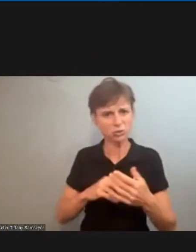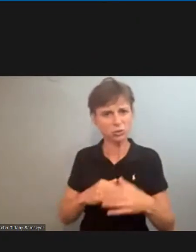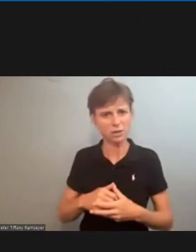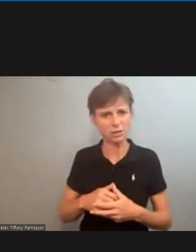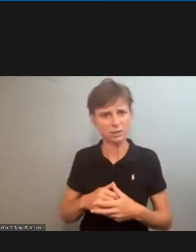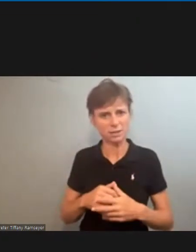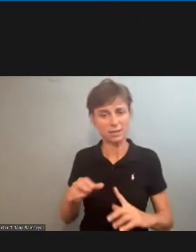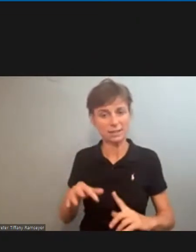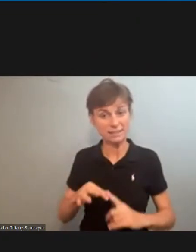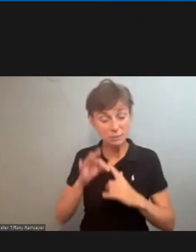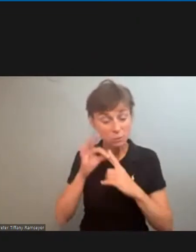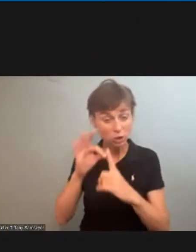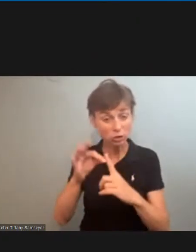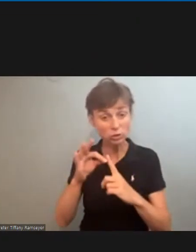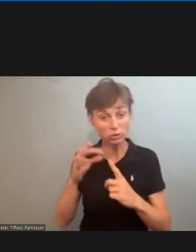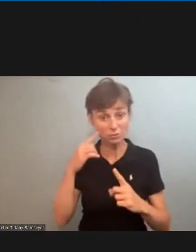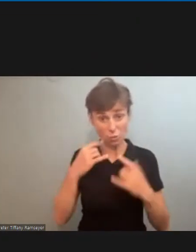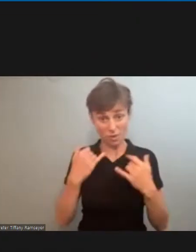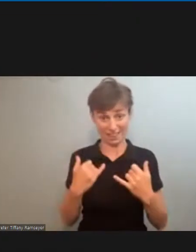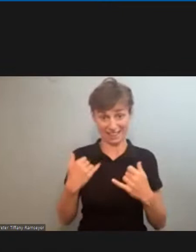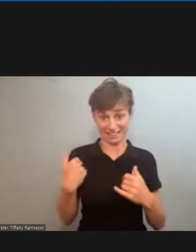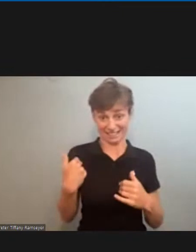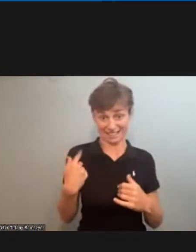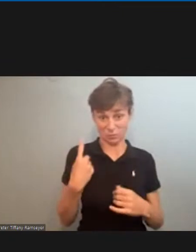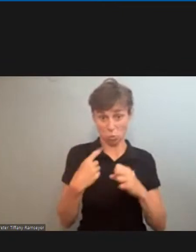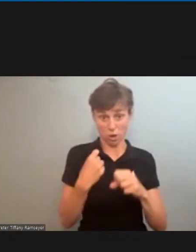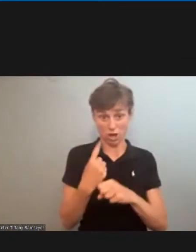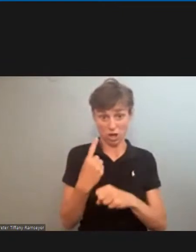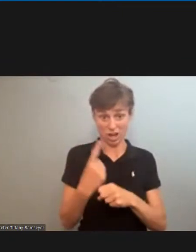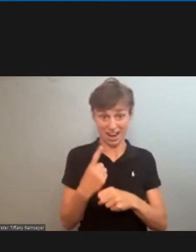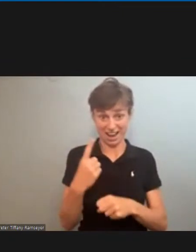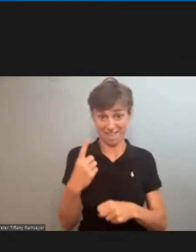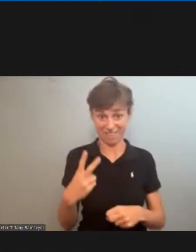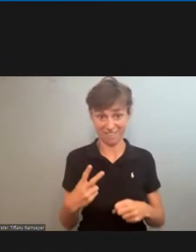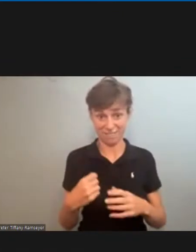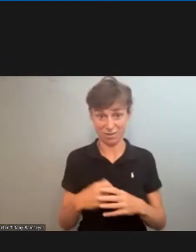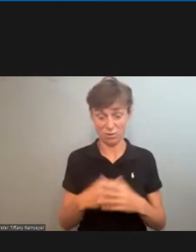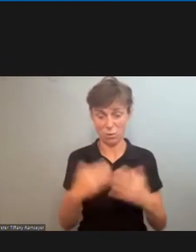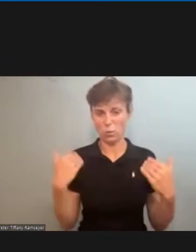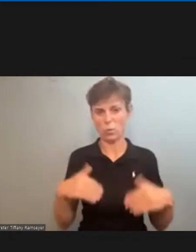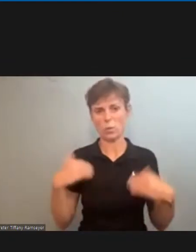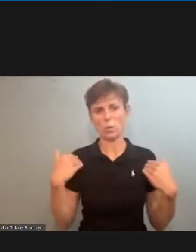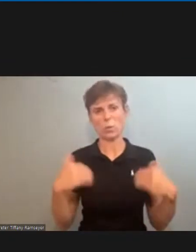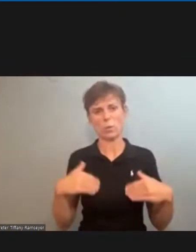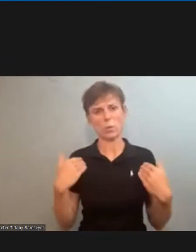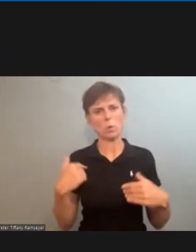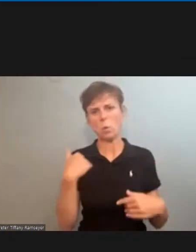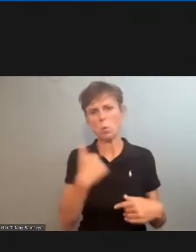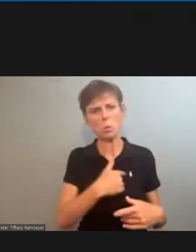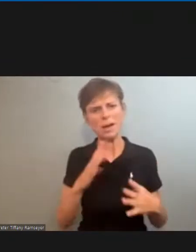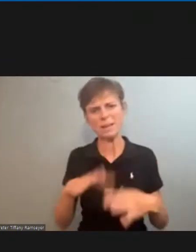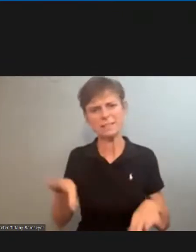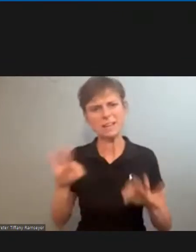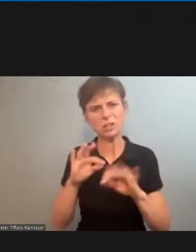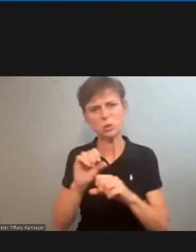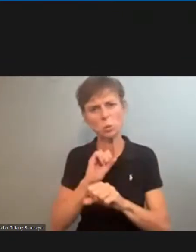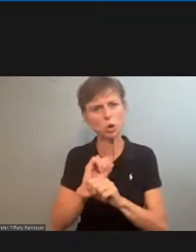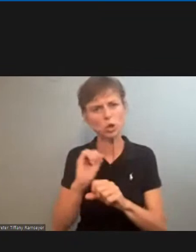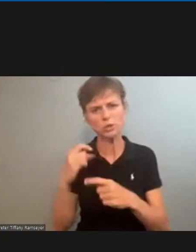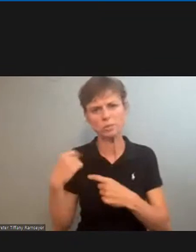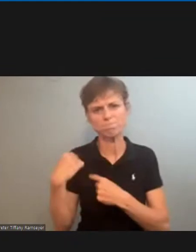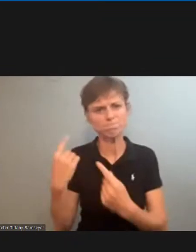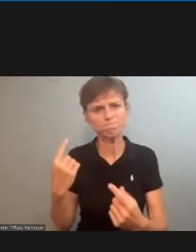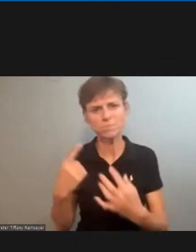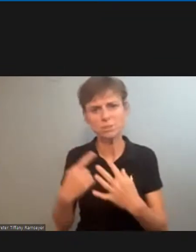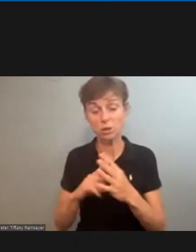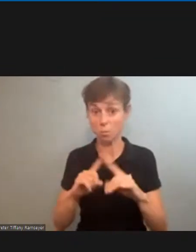in this last year and a half where once again we're always been essential workers but a deeper and